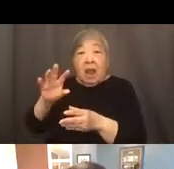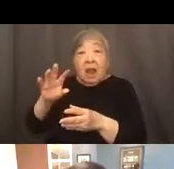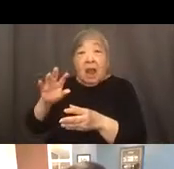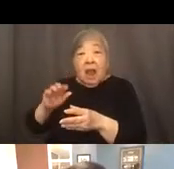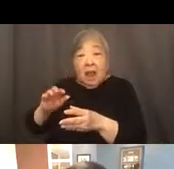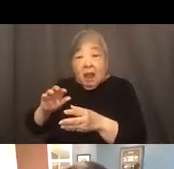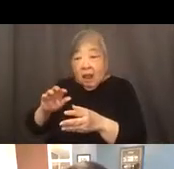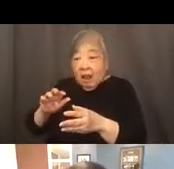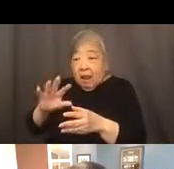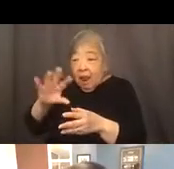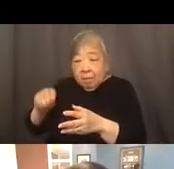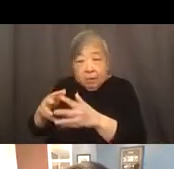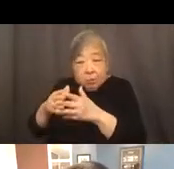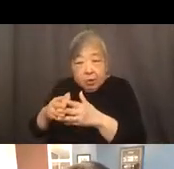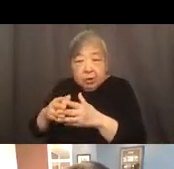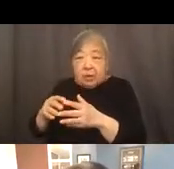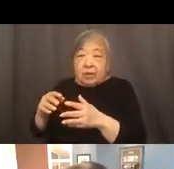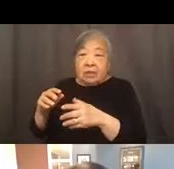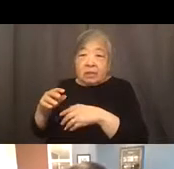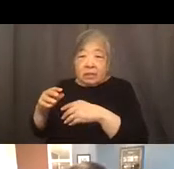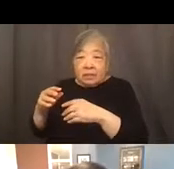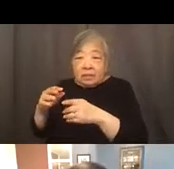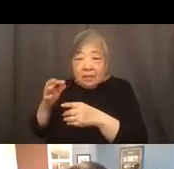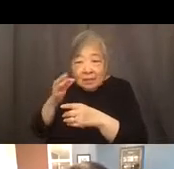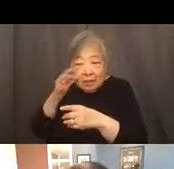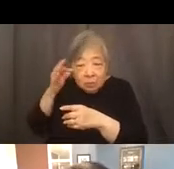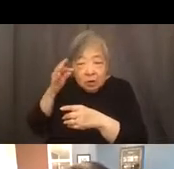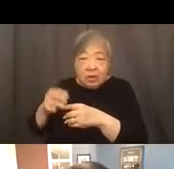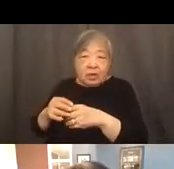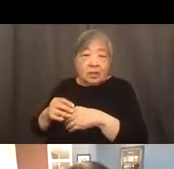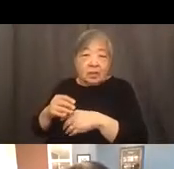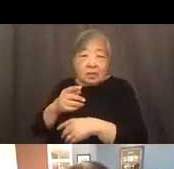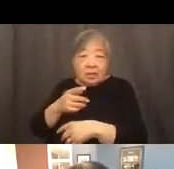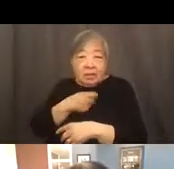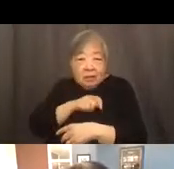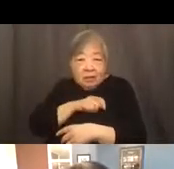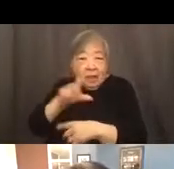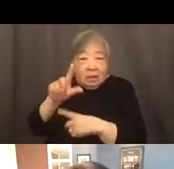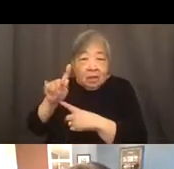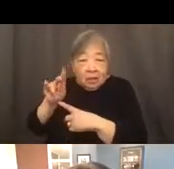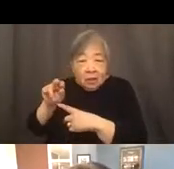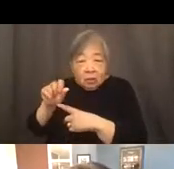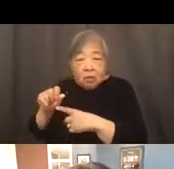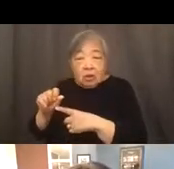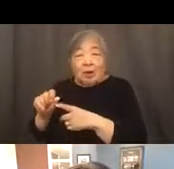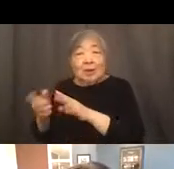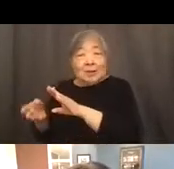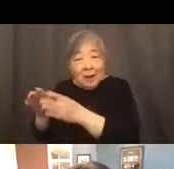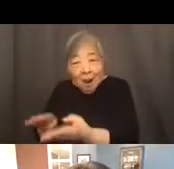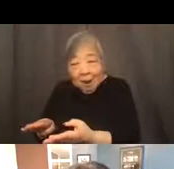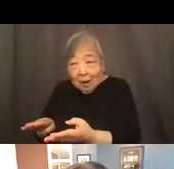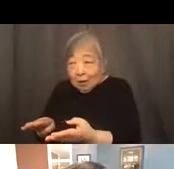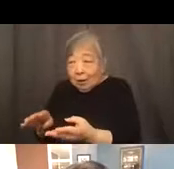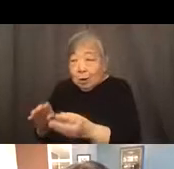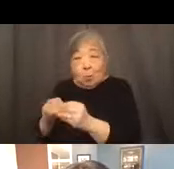Indians, Latinos are dying from the coronavirus at more, almost more than twice,